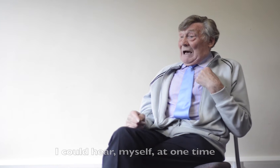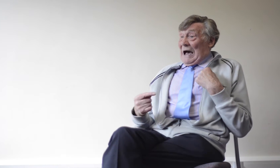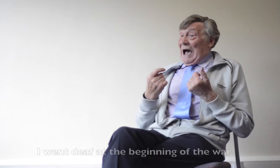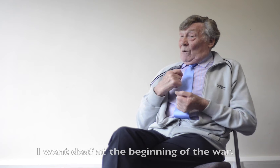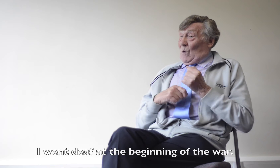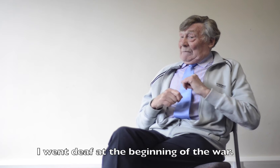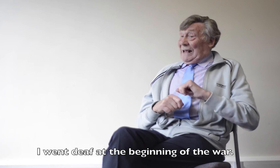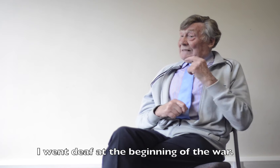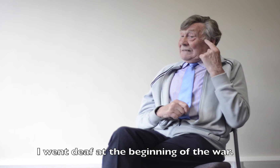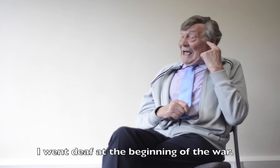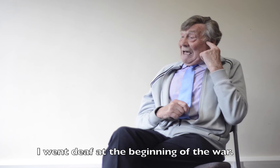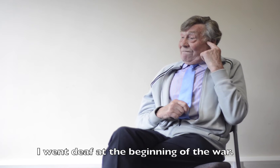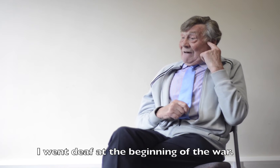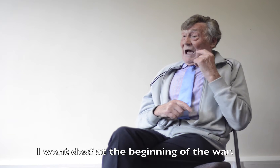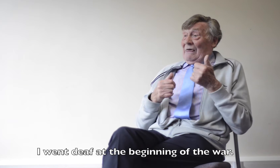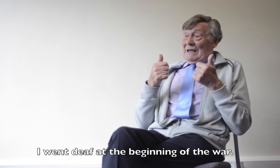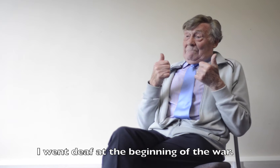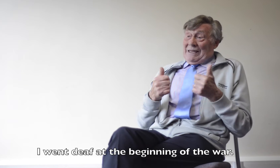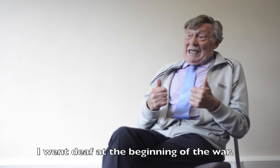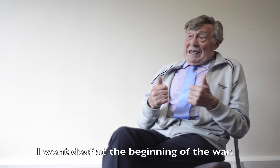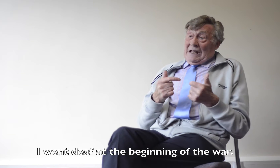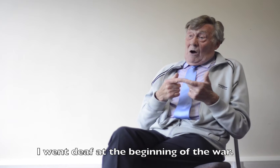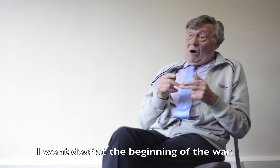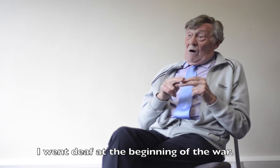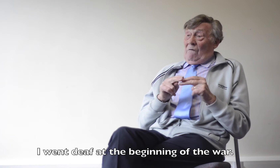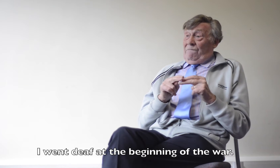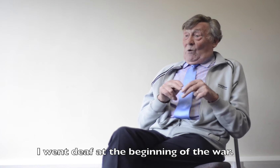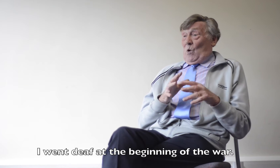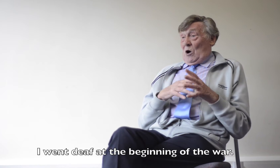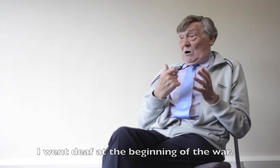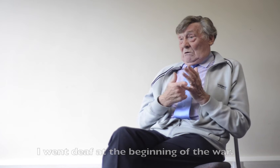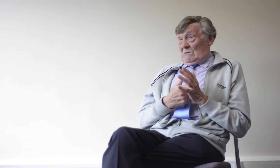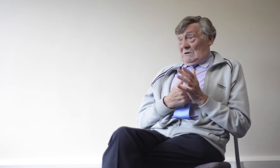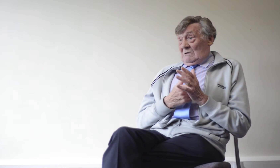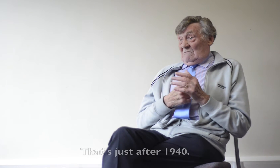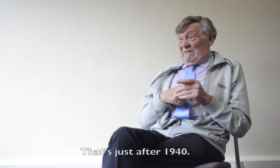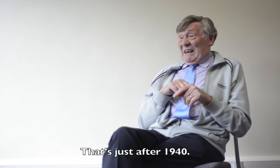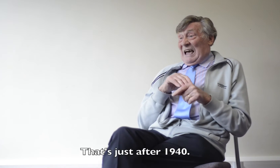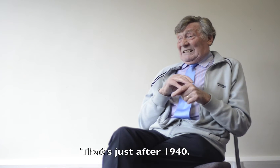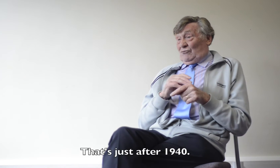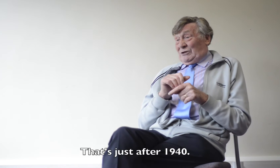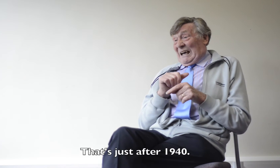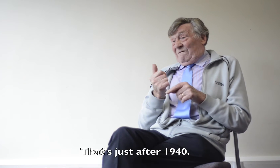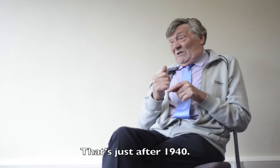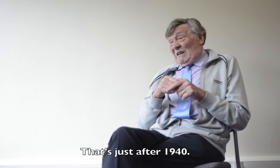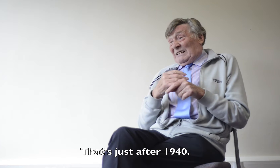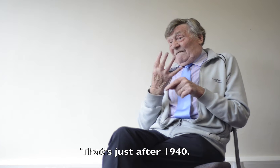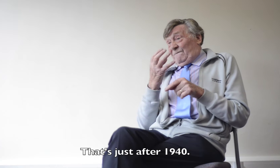I went in deaf at the beginning of the war. And that's just after 1940.